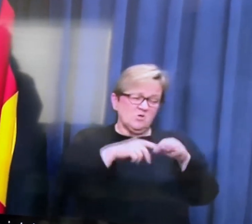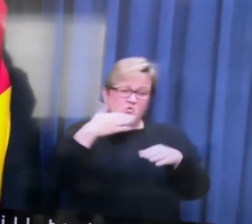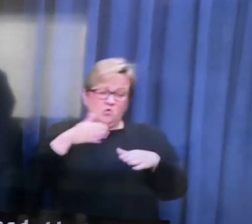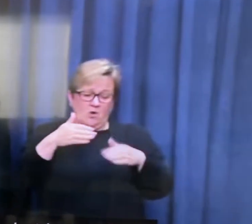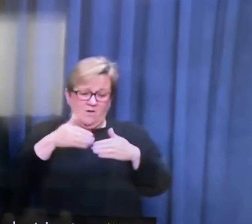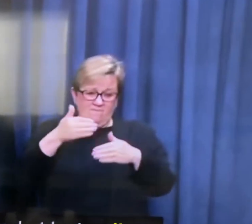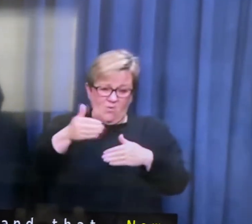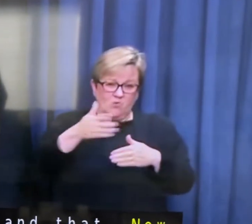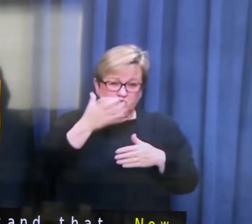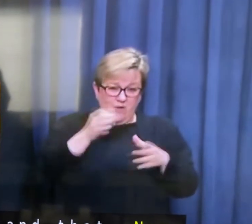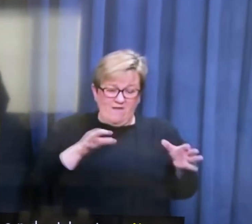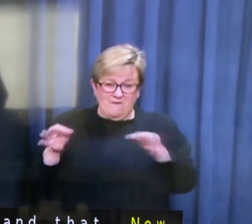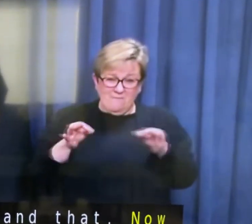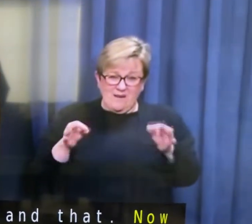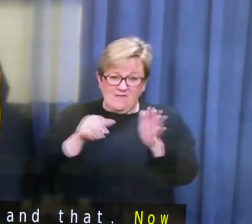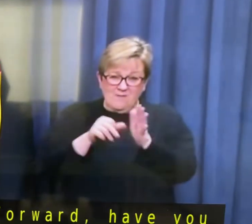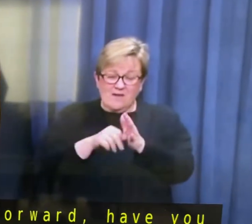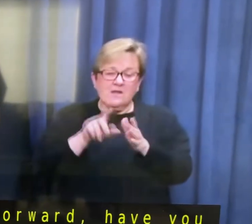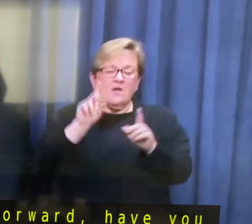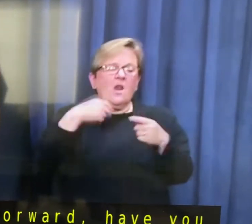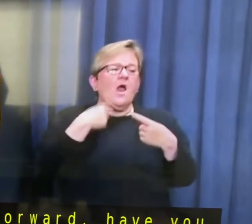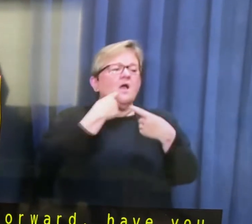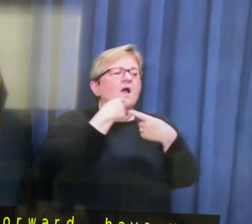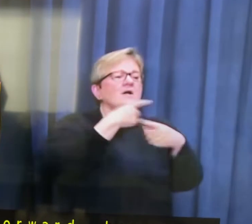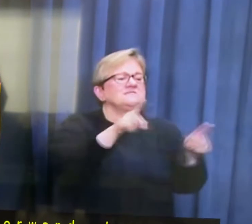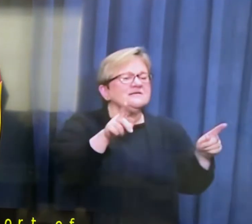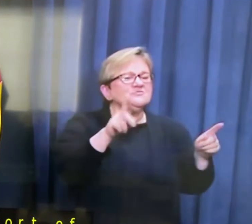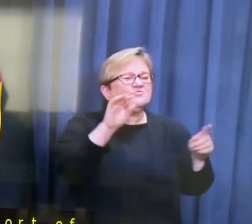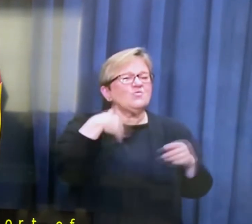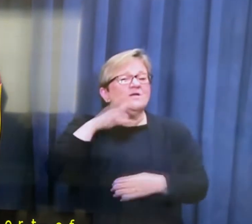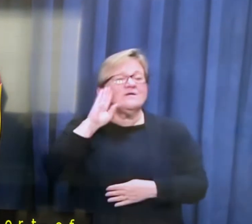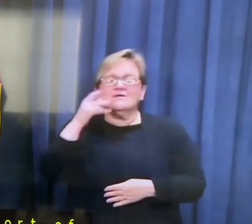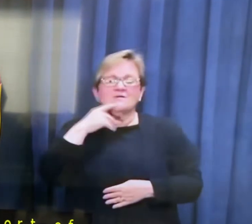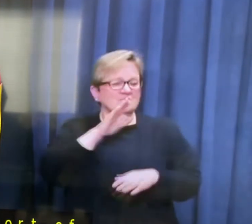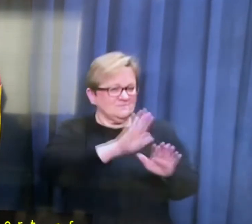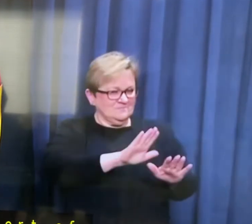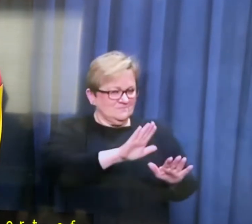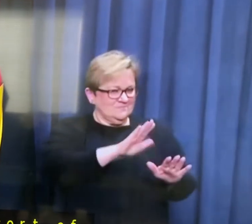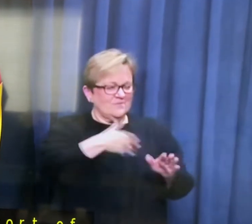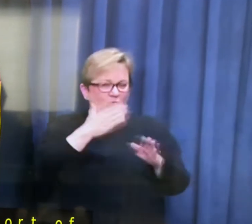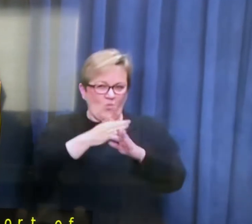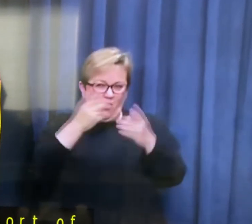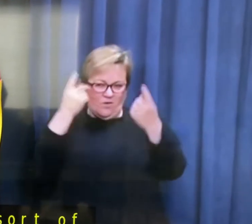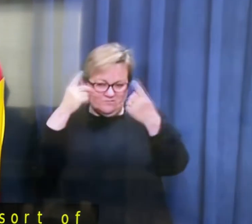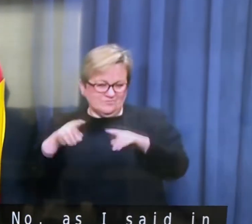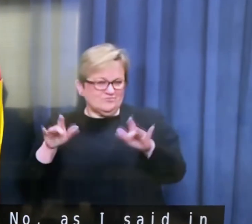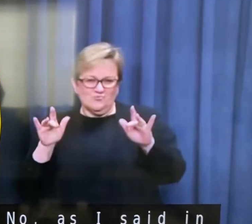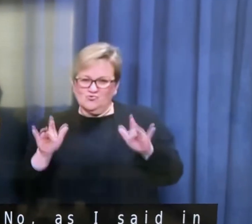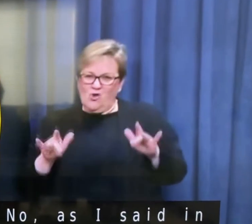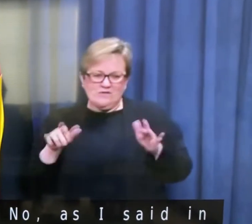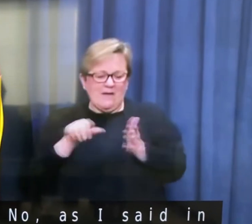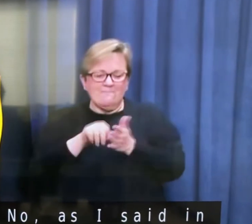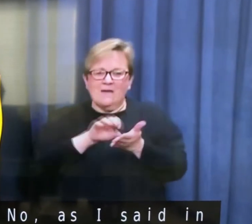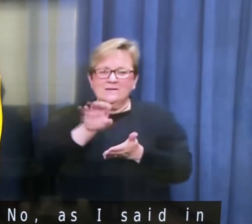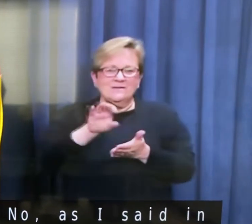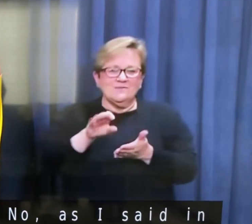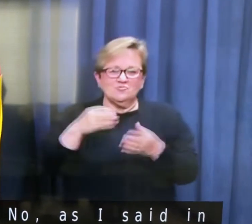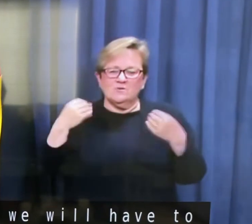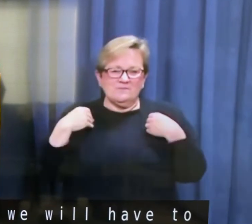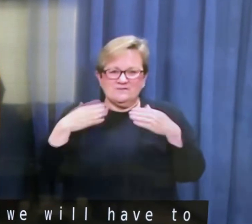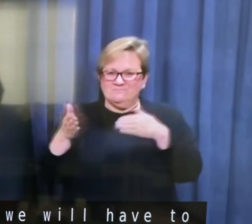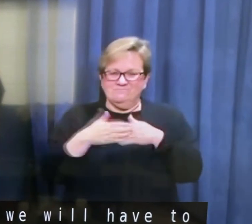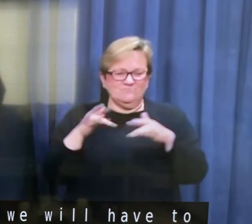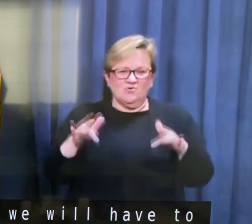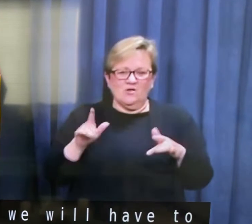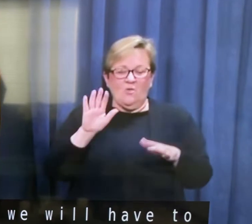of compensation plan? Now as I said in my opening remarks we'll have to work on that because we still have to